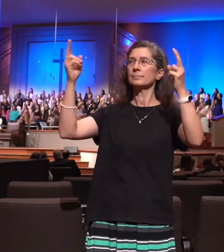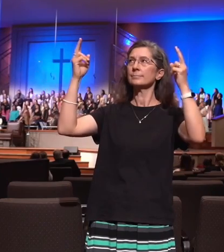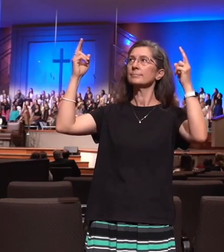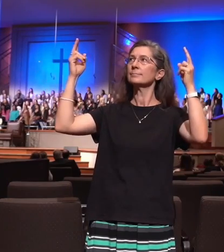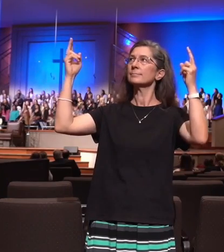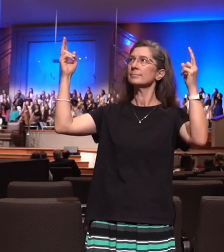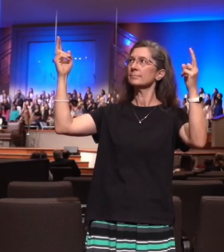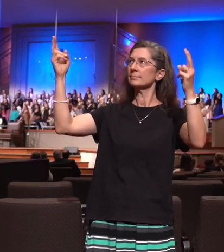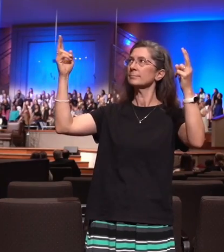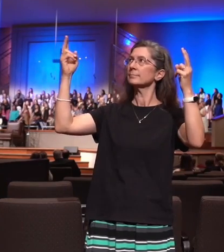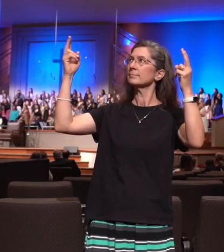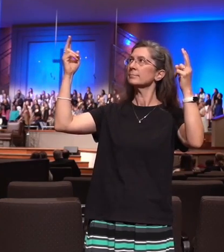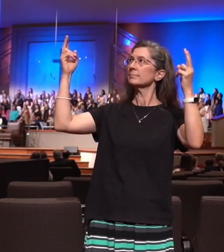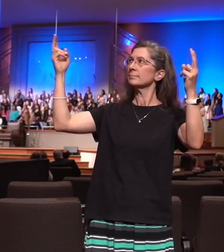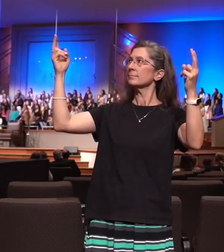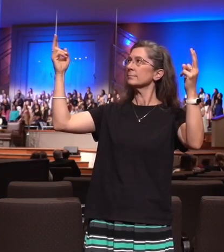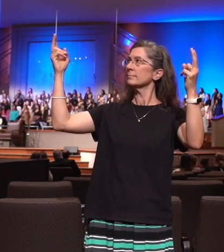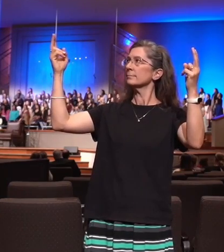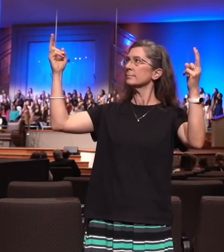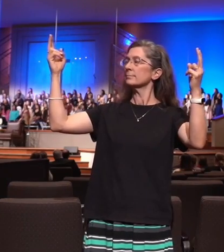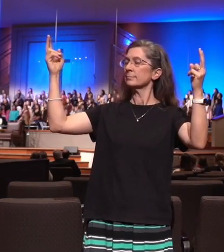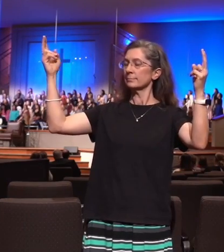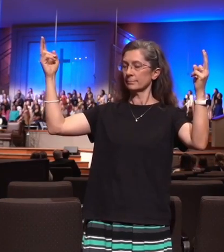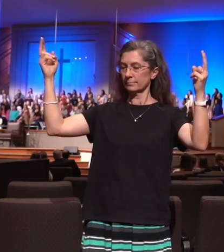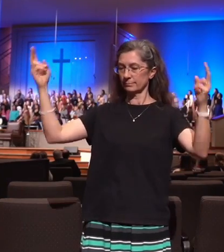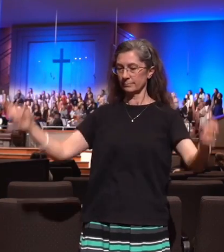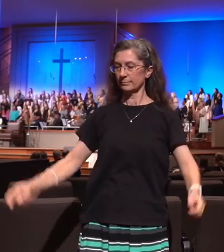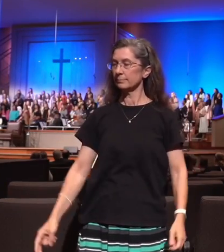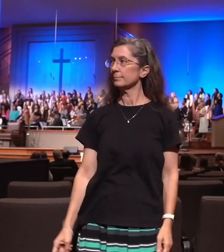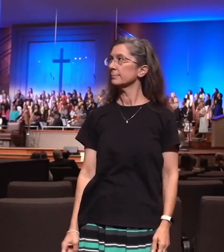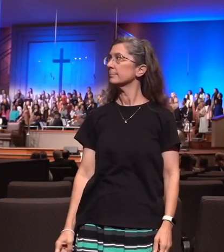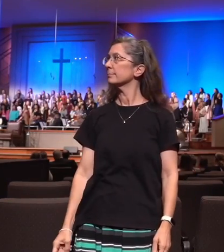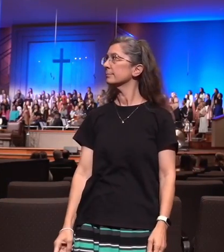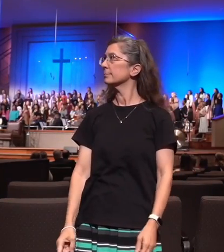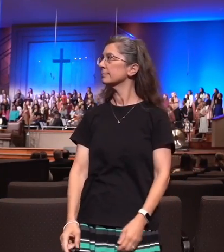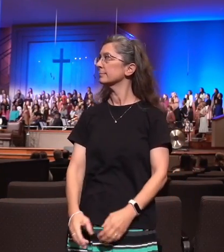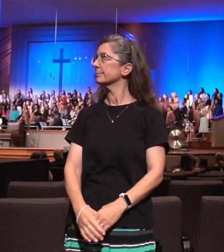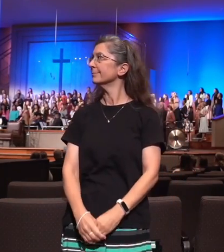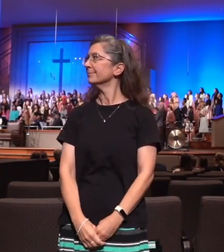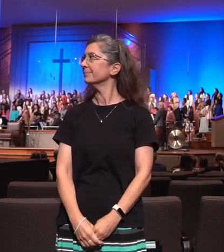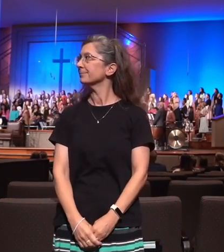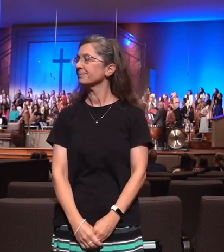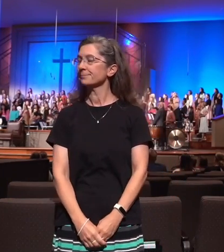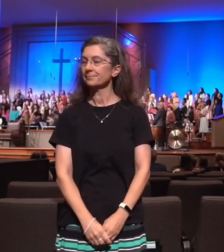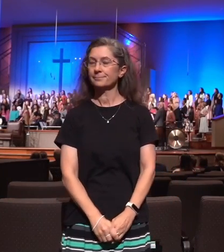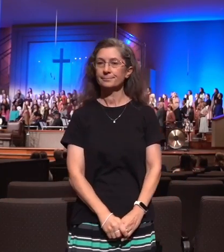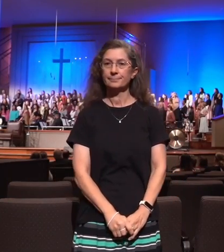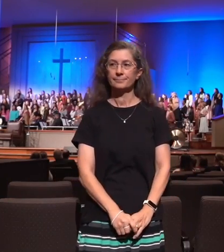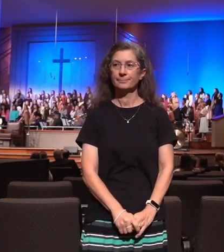alleluia.